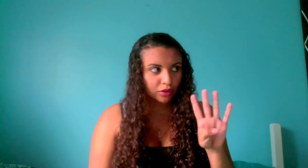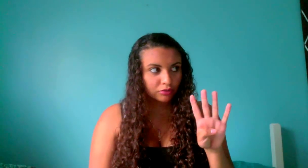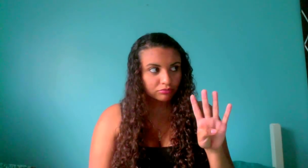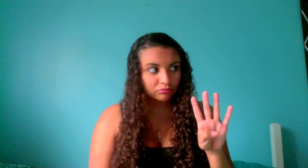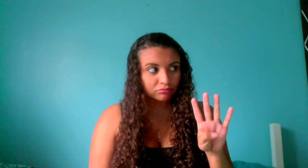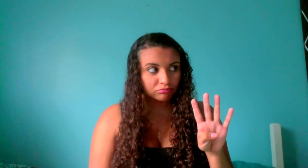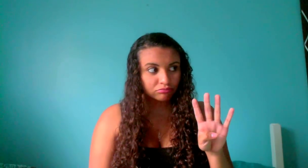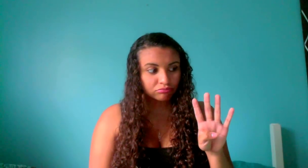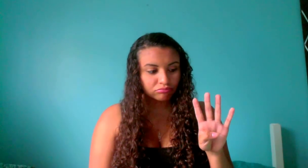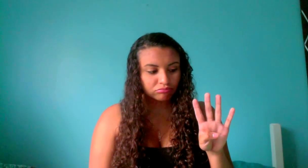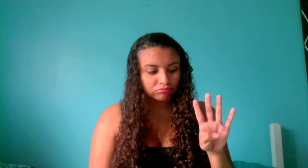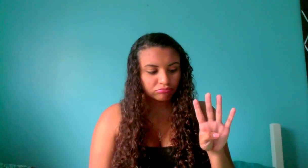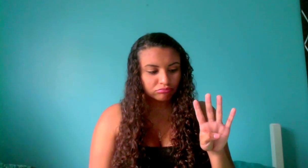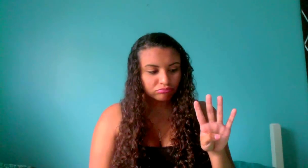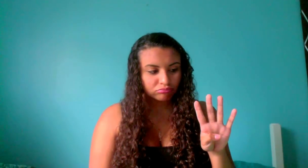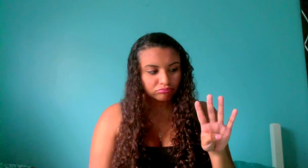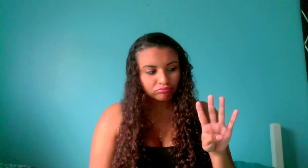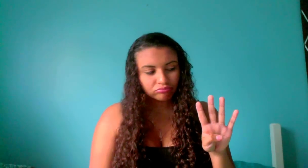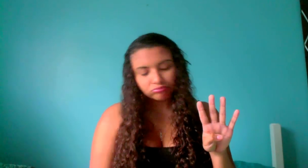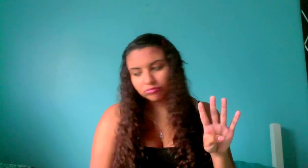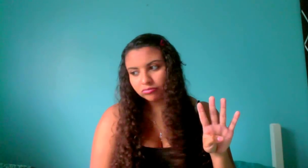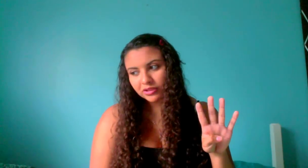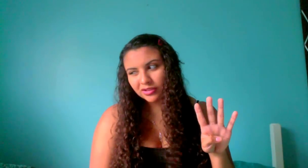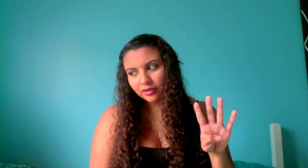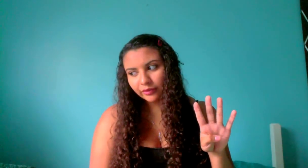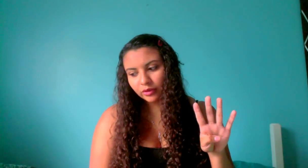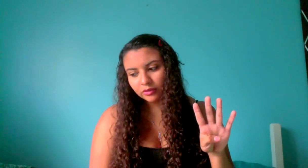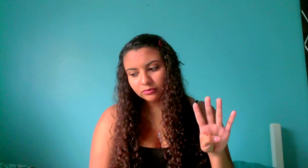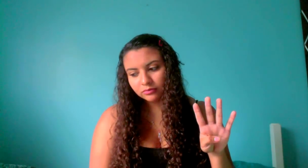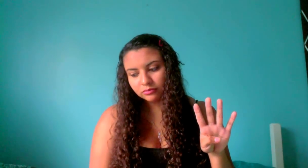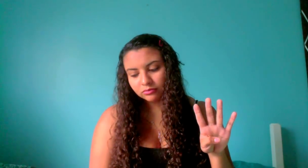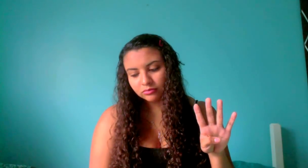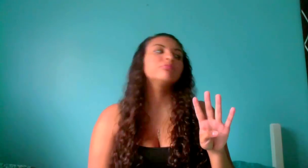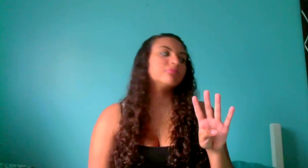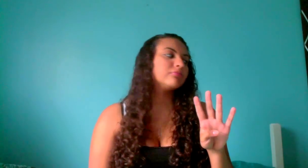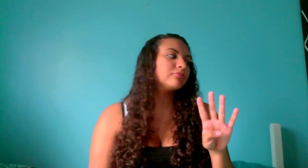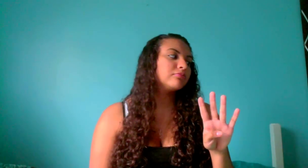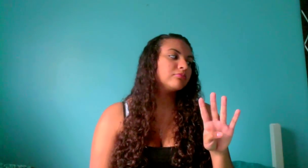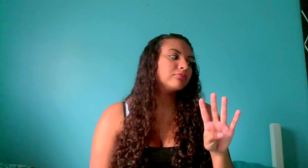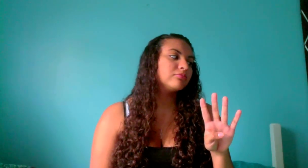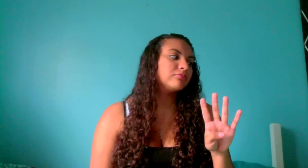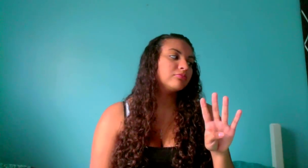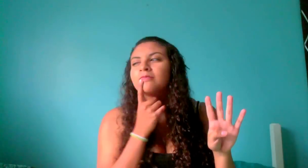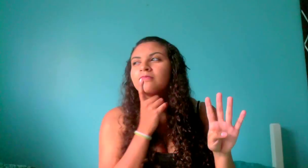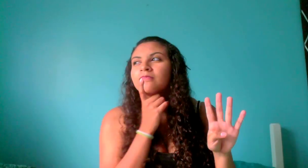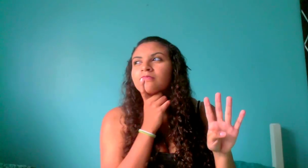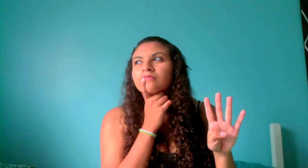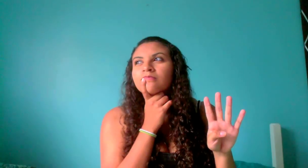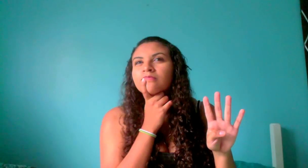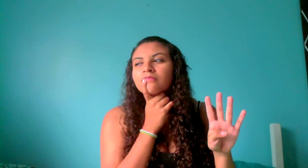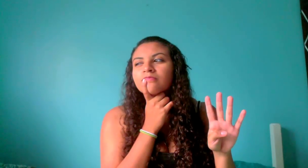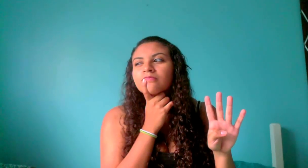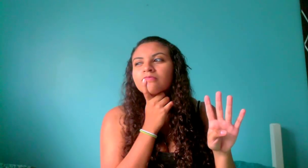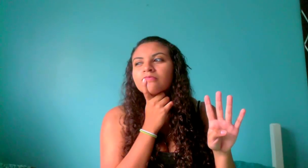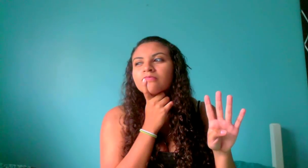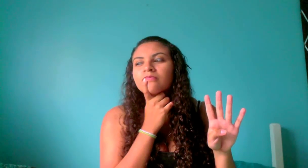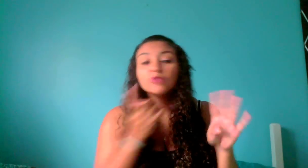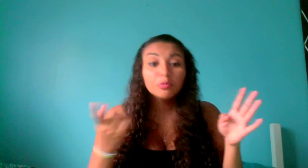is there four nope